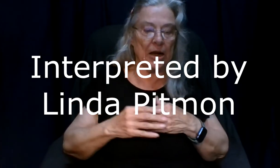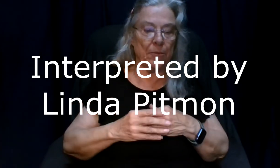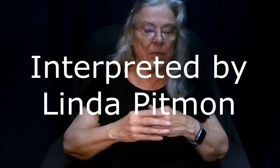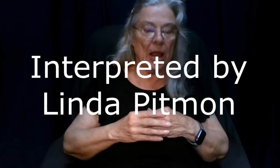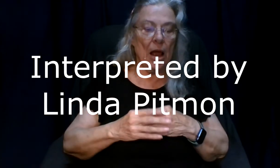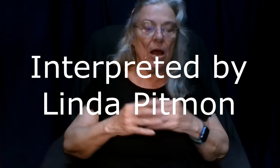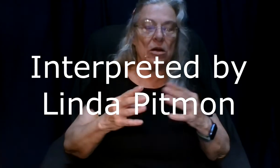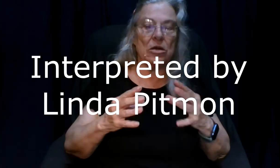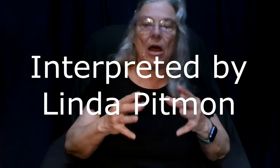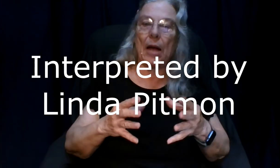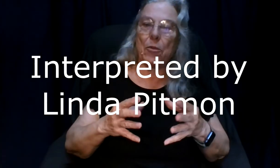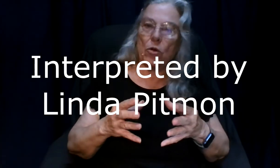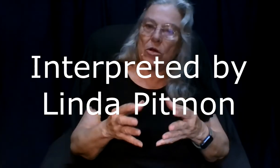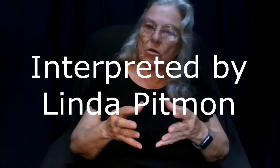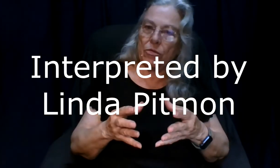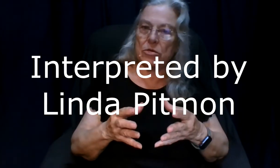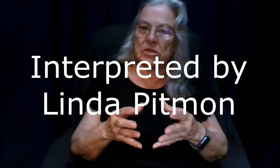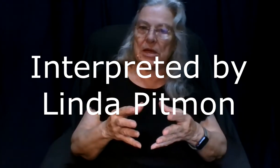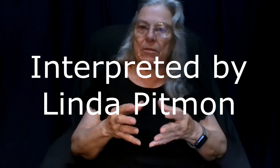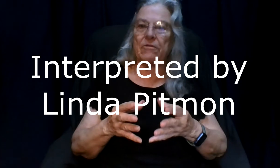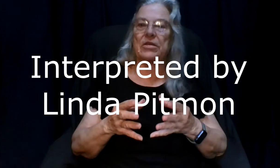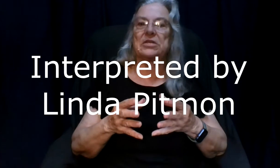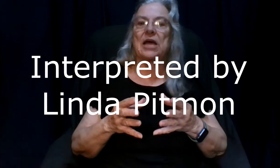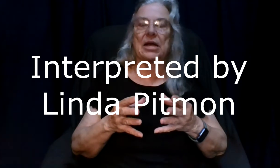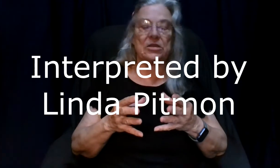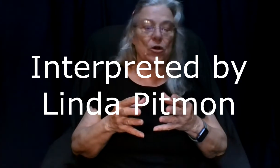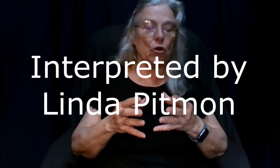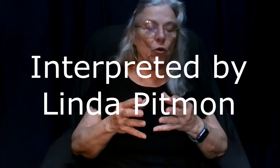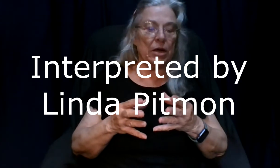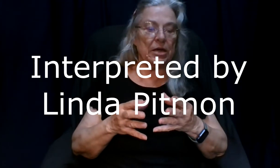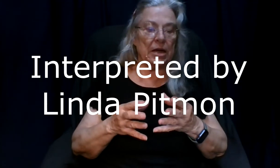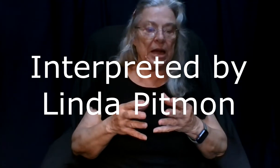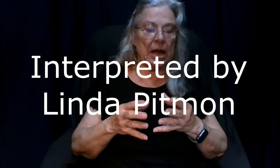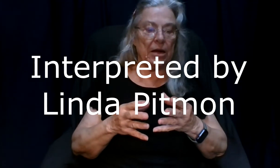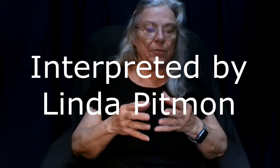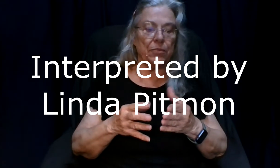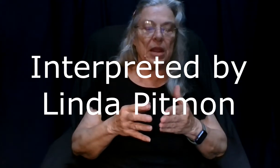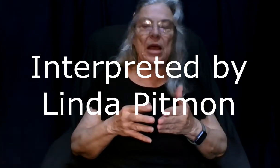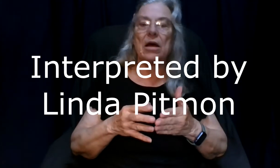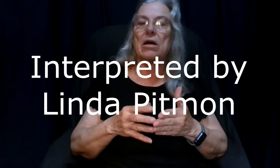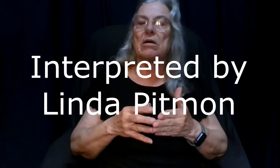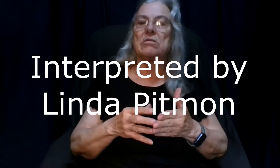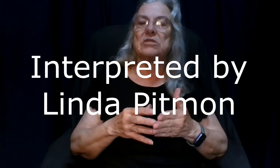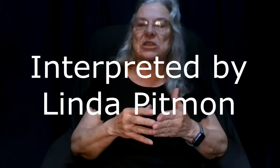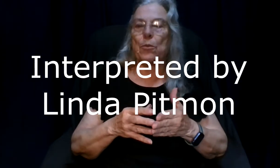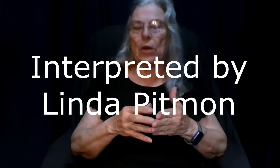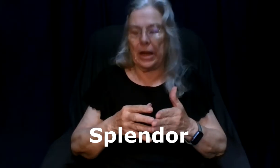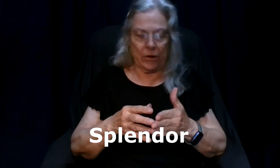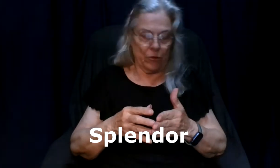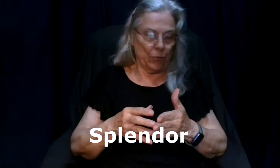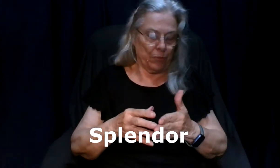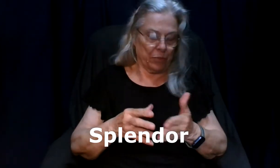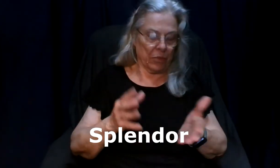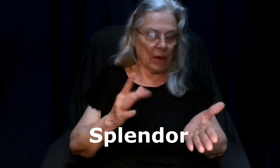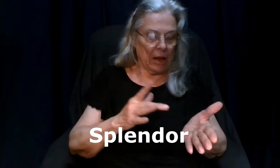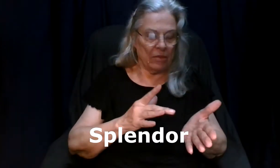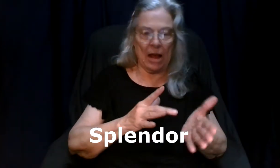I'm going to go through some of the signs that you're going to need splendor and that one